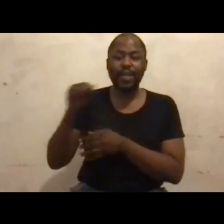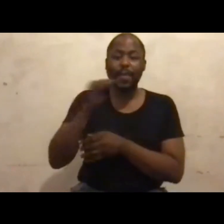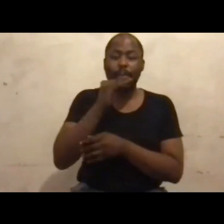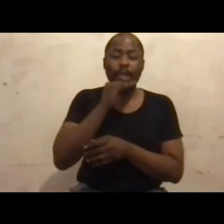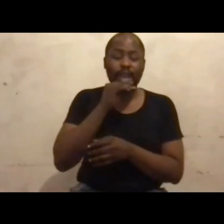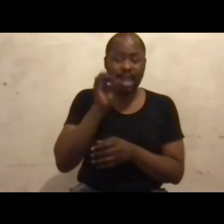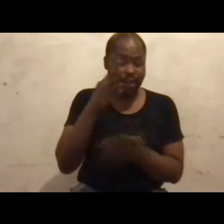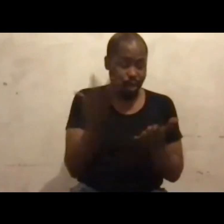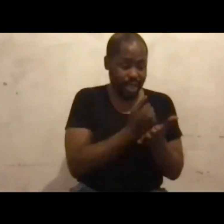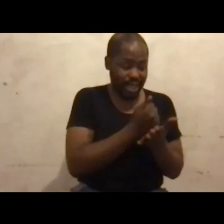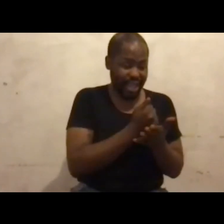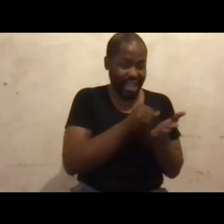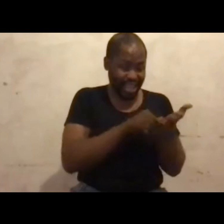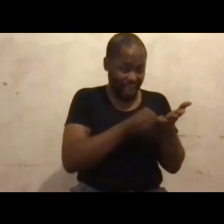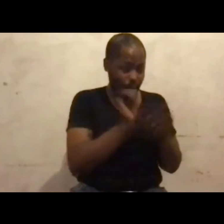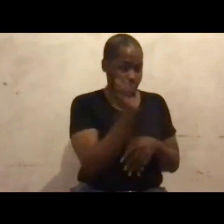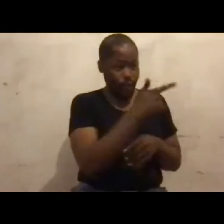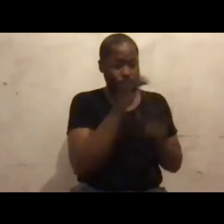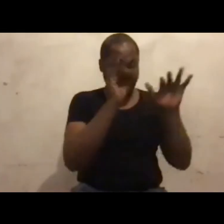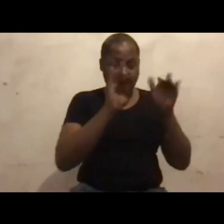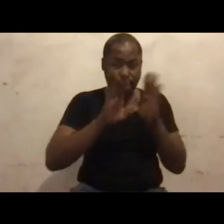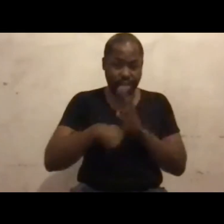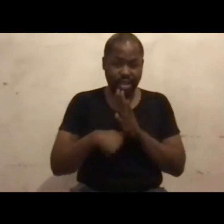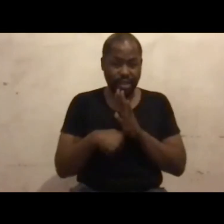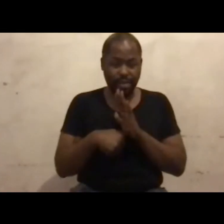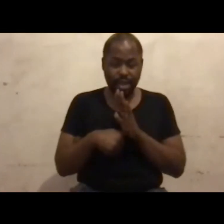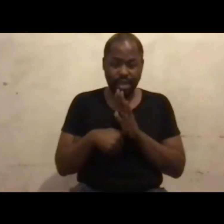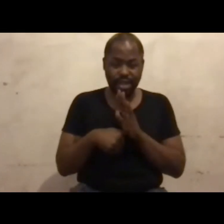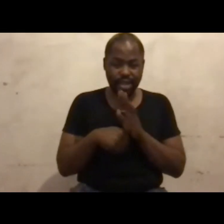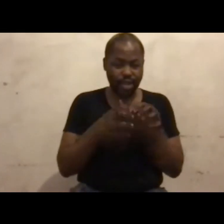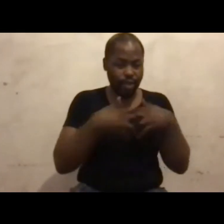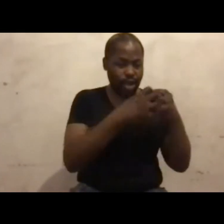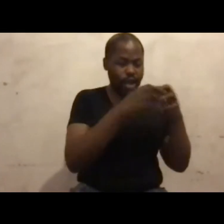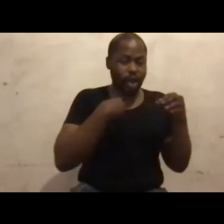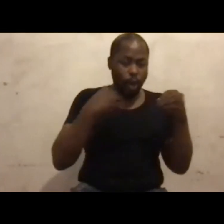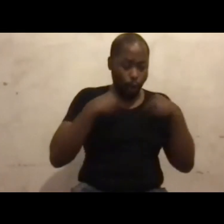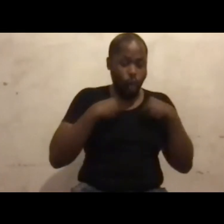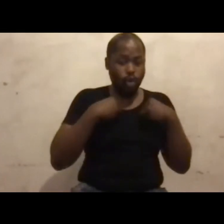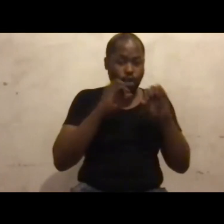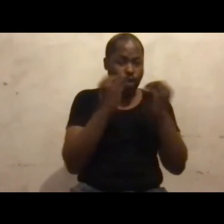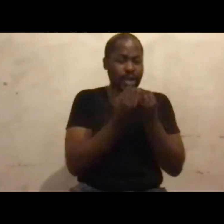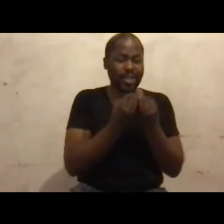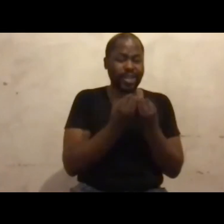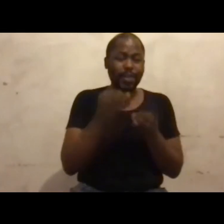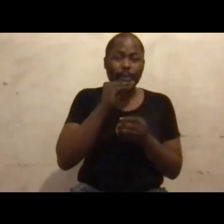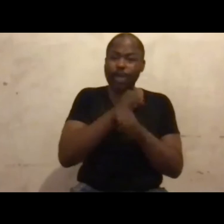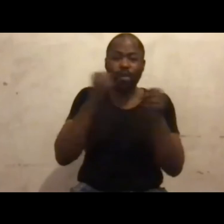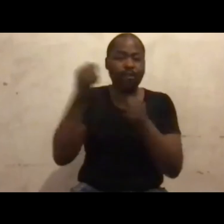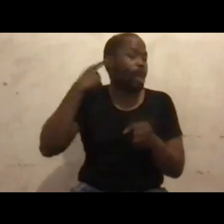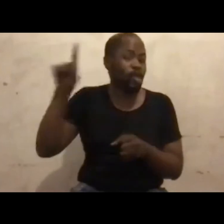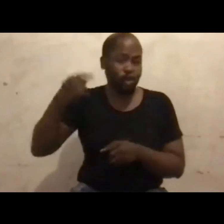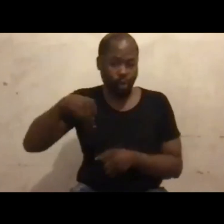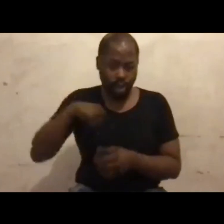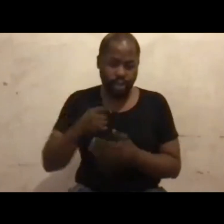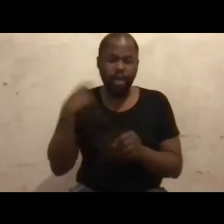figure and translate it to our mobilization. Nobody would ever ignore us. The problem with us is, as you say, we complain